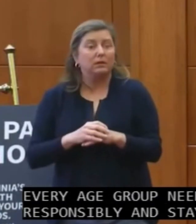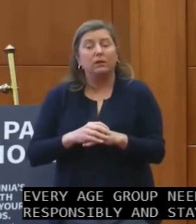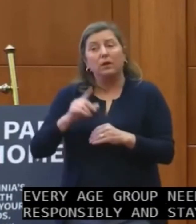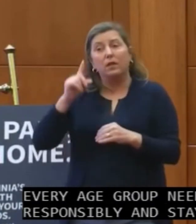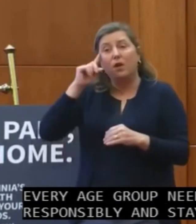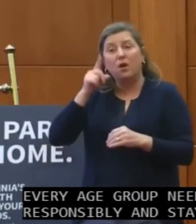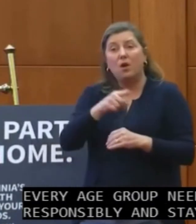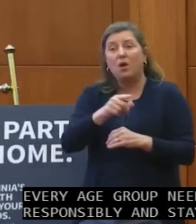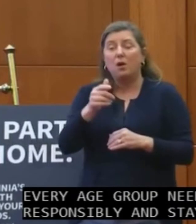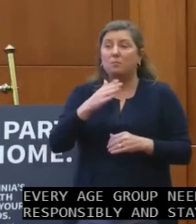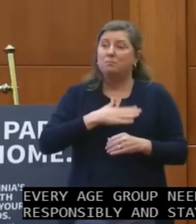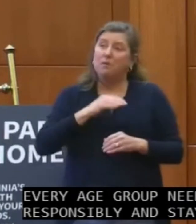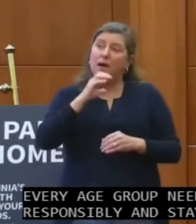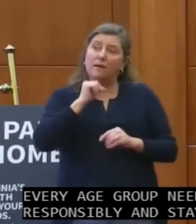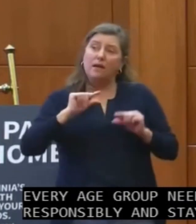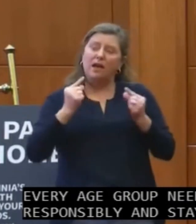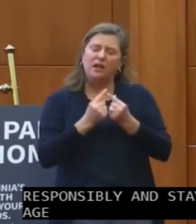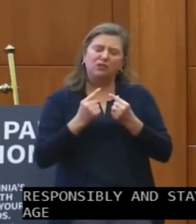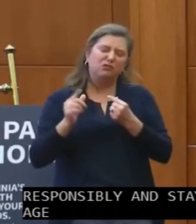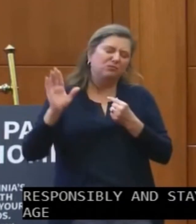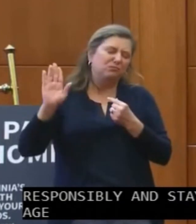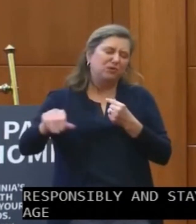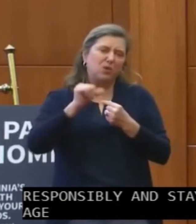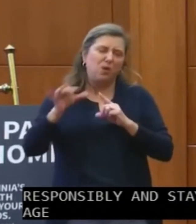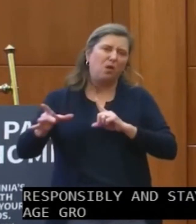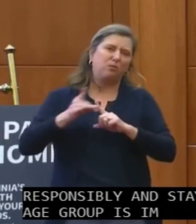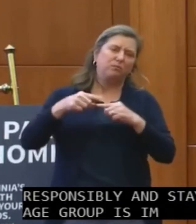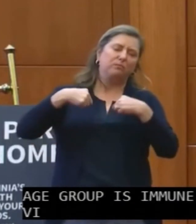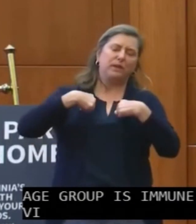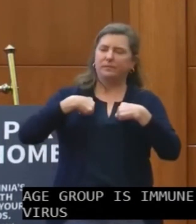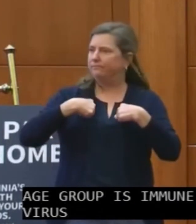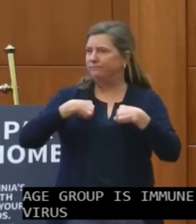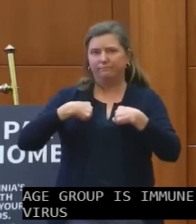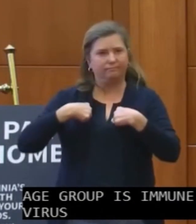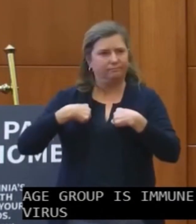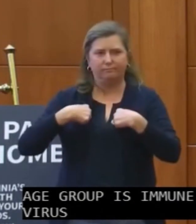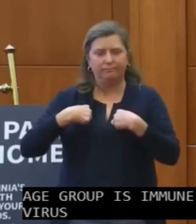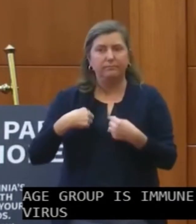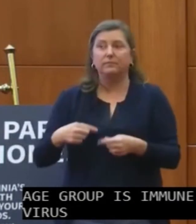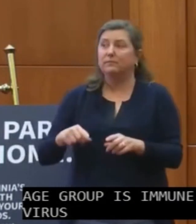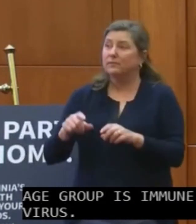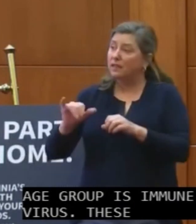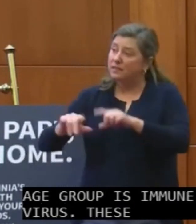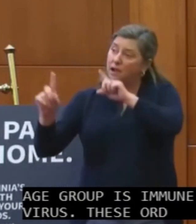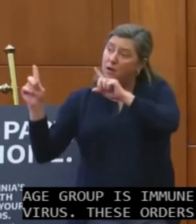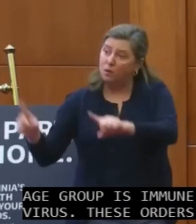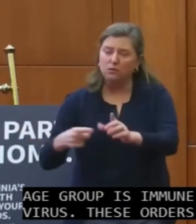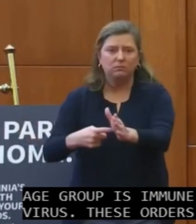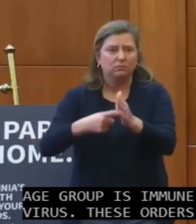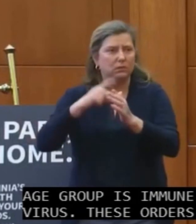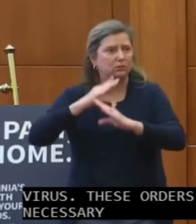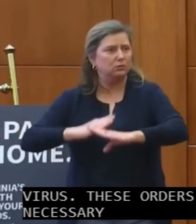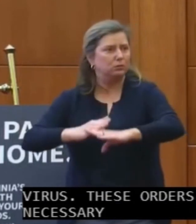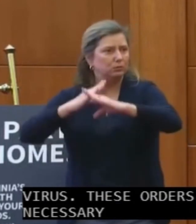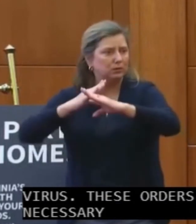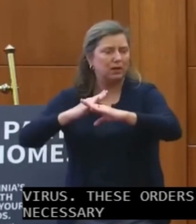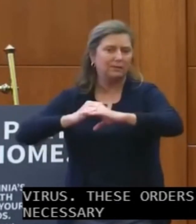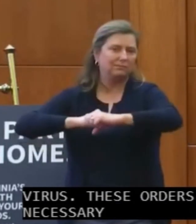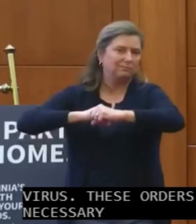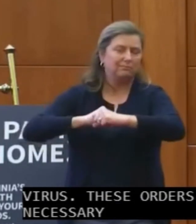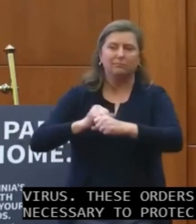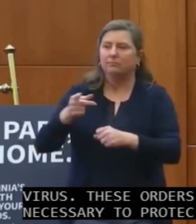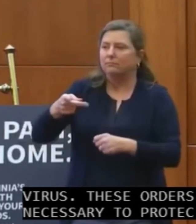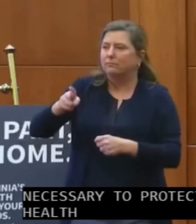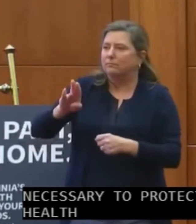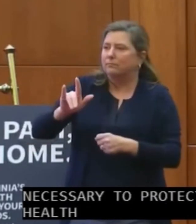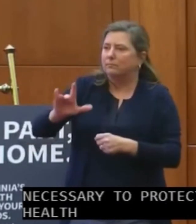is immune to this virus. These orders are necessary to protect public health. As of